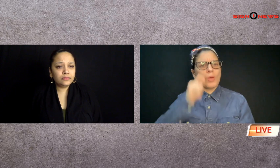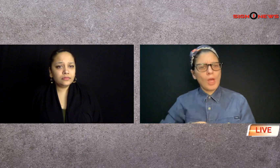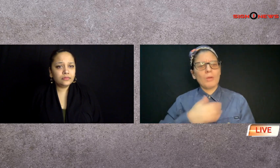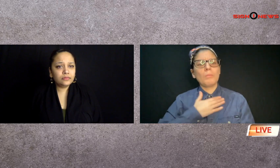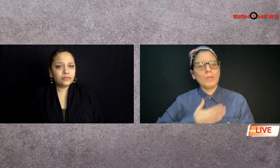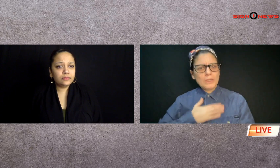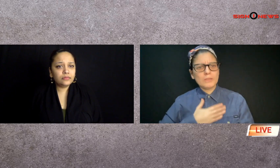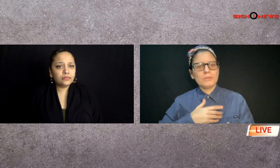with Ukraine